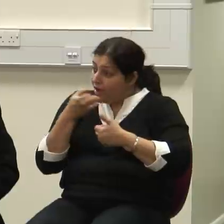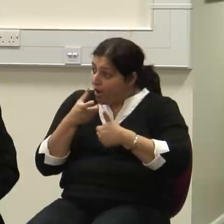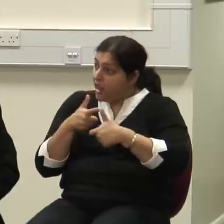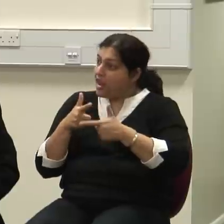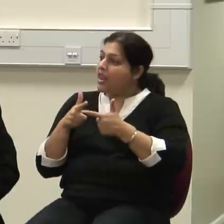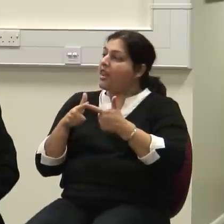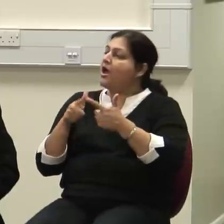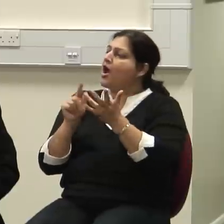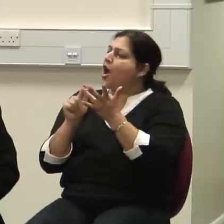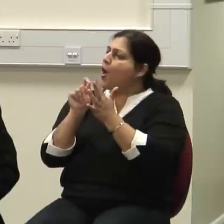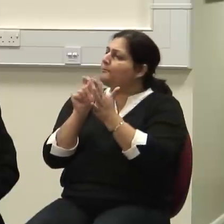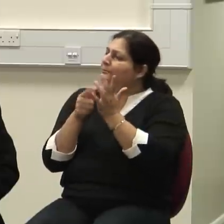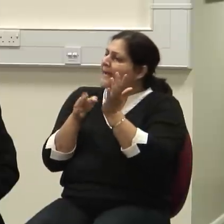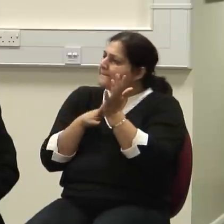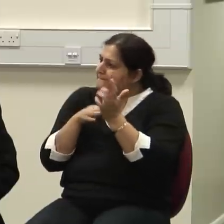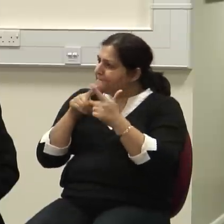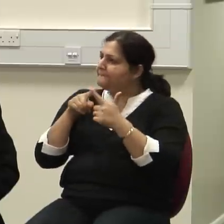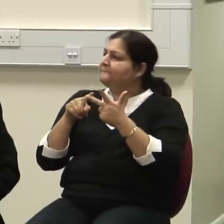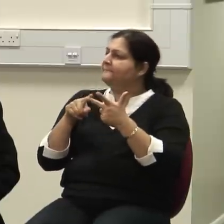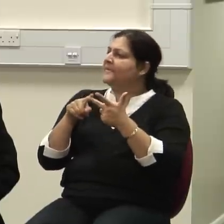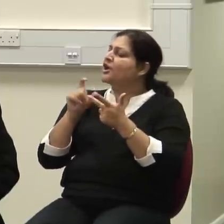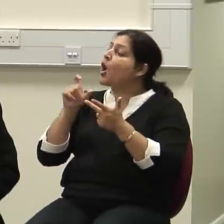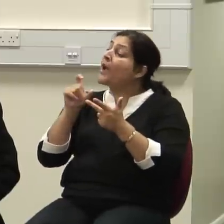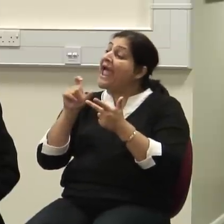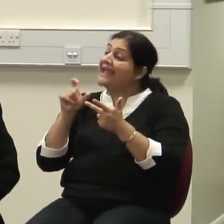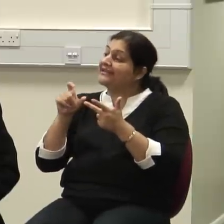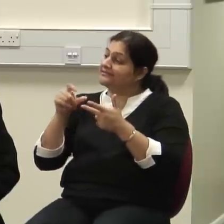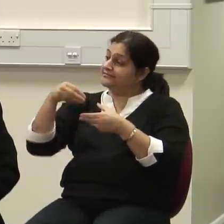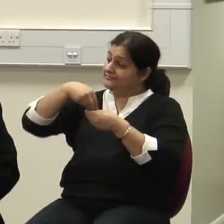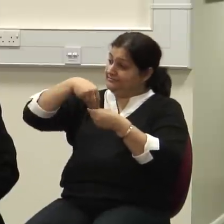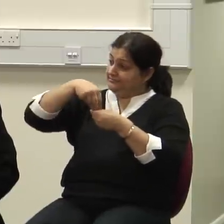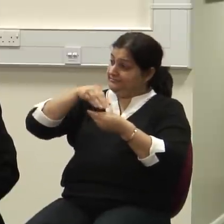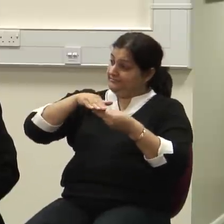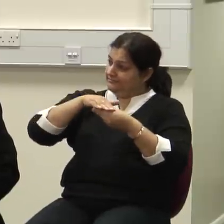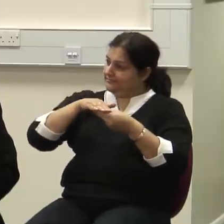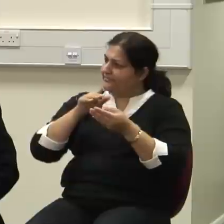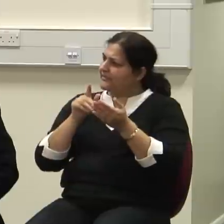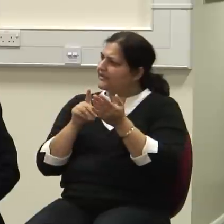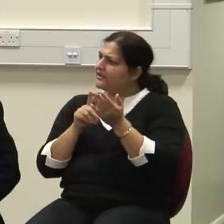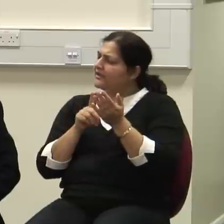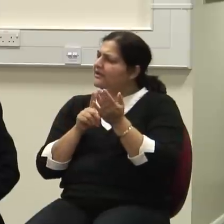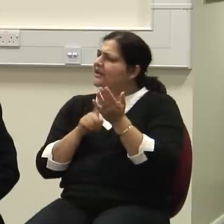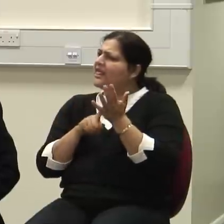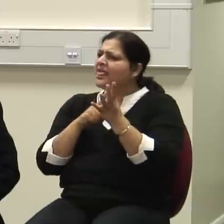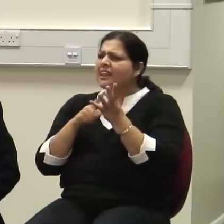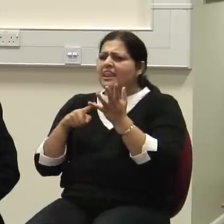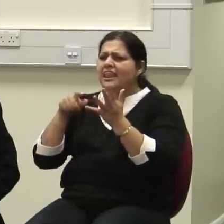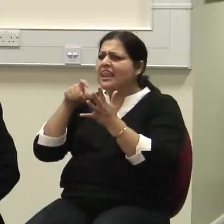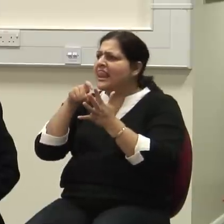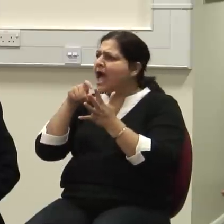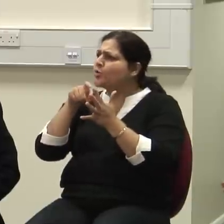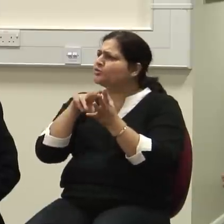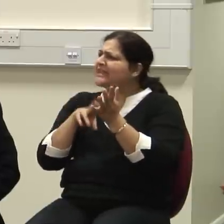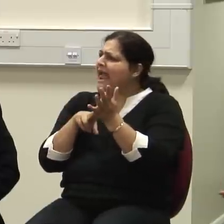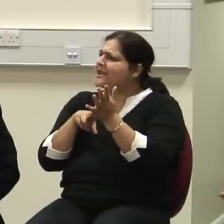cocaine. But typically, which was laudanum, opium and alcohol.